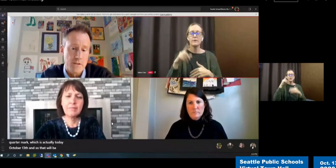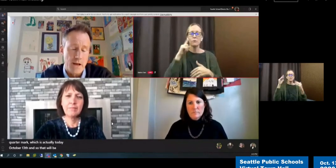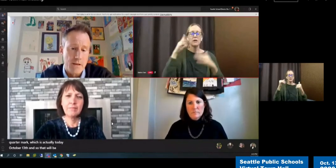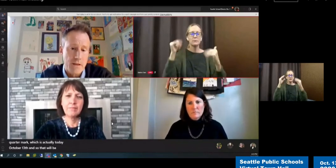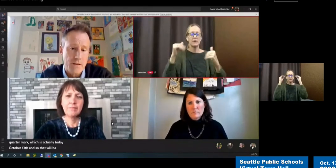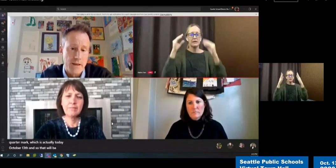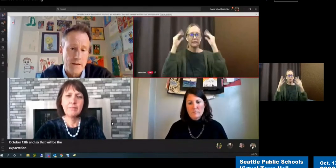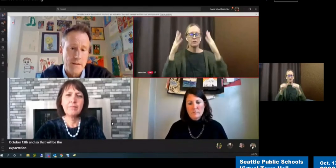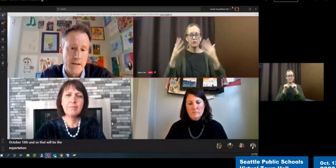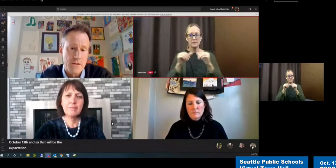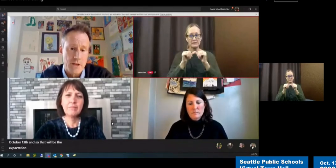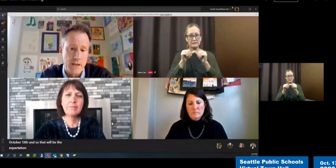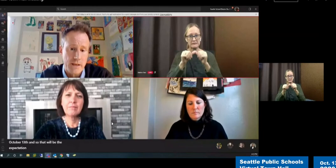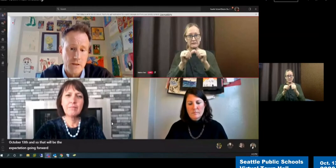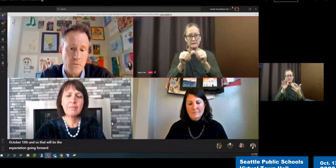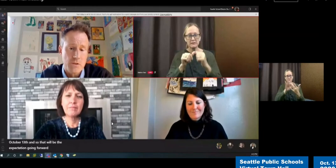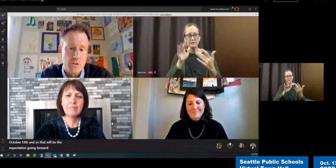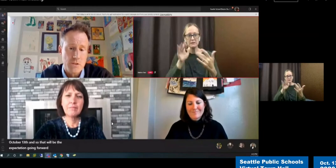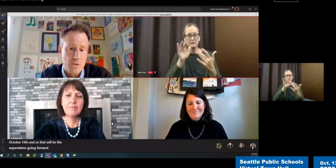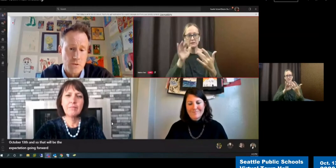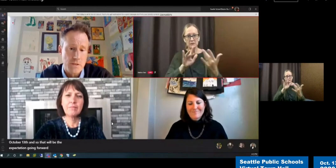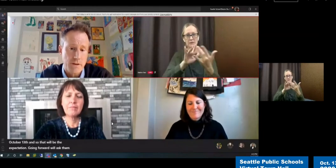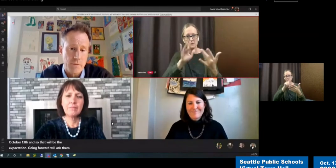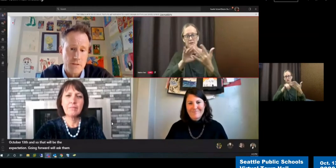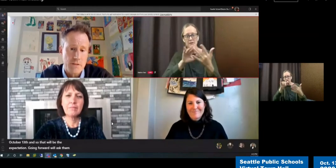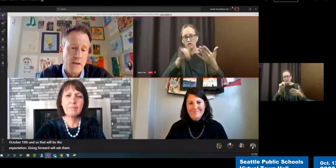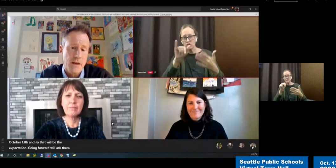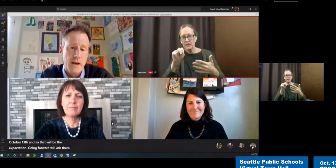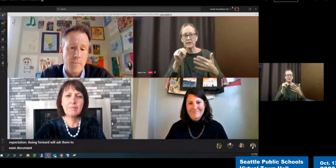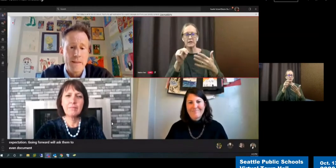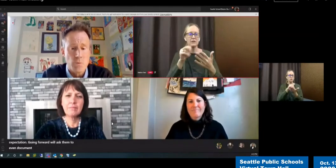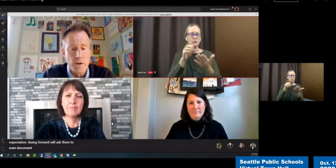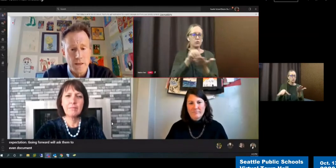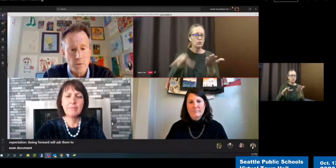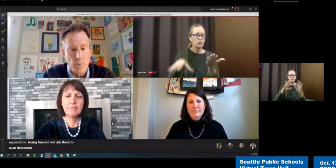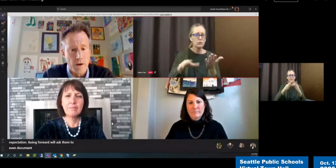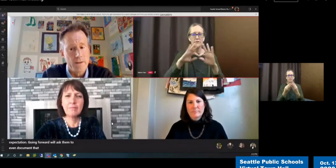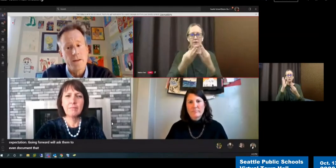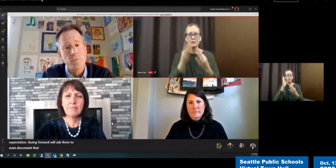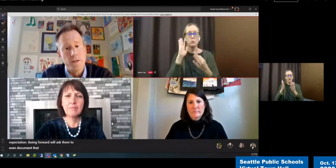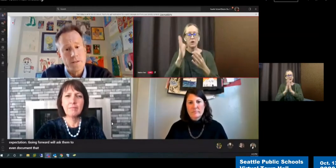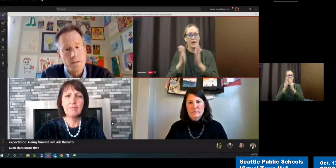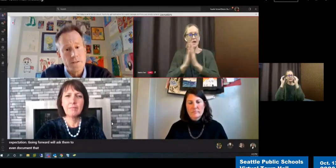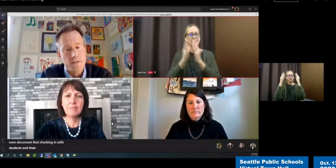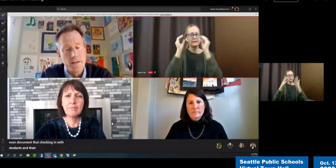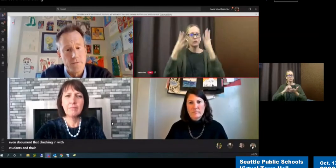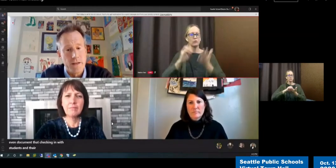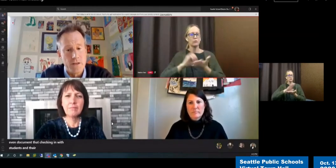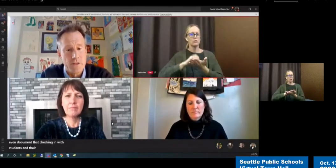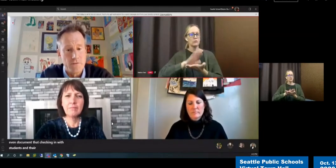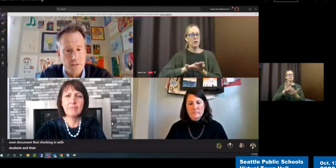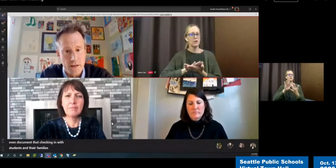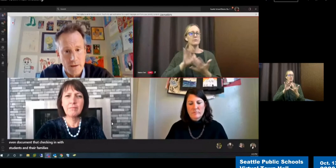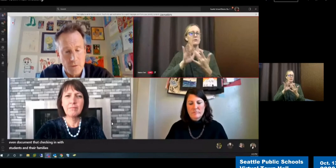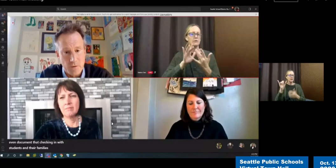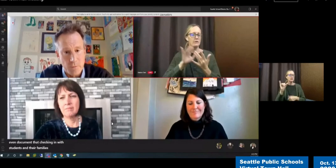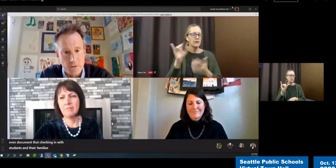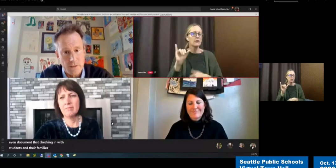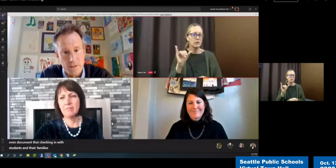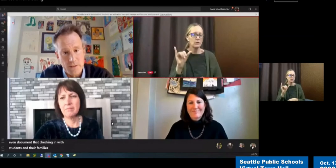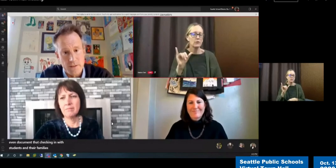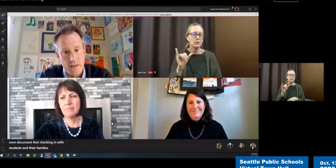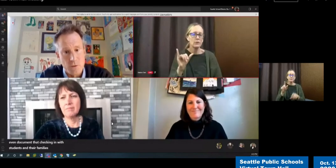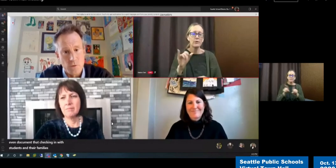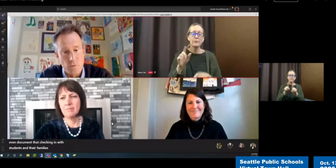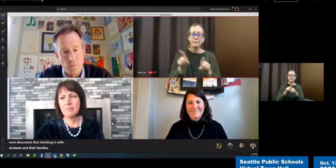even document that checking in with students and their families. And that's one key way. The other piece is to take advantage of the time that we've built